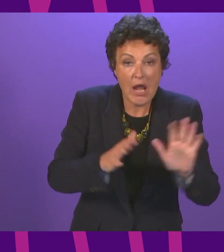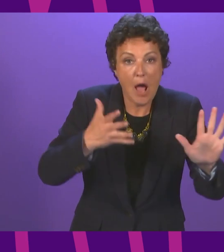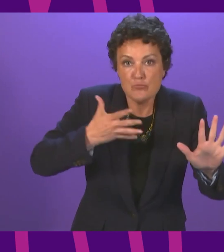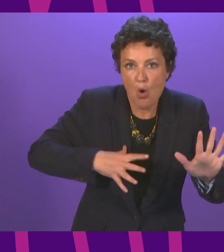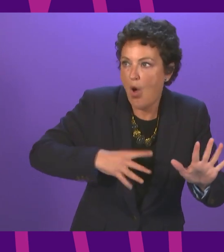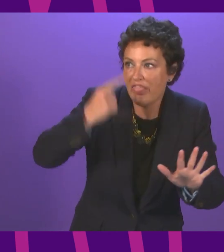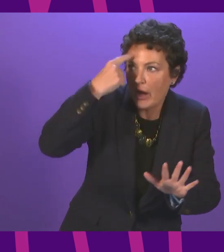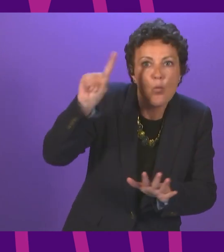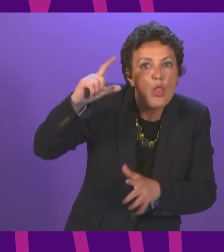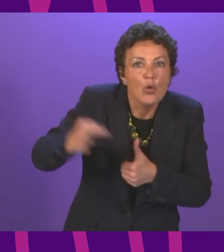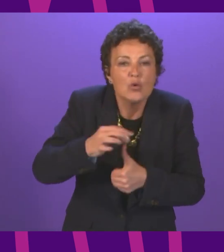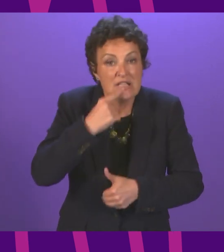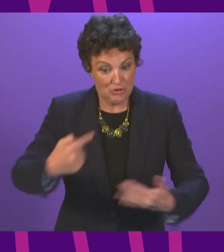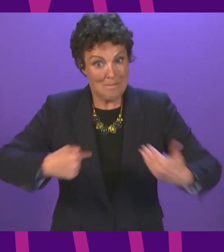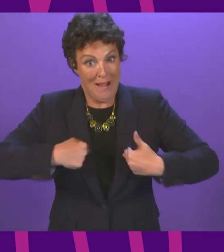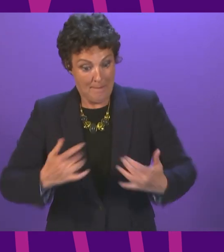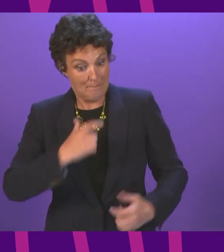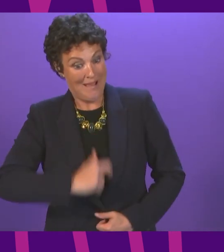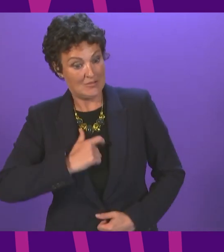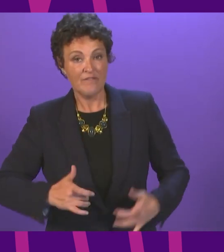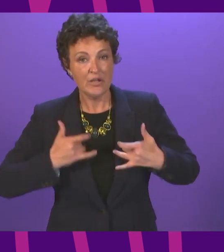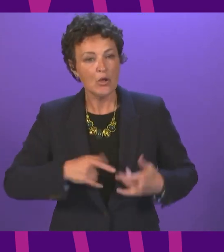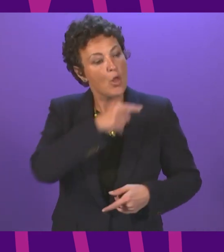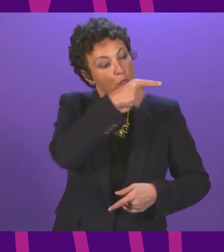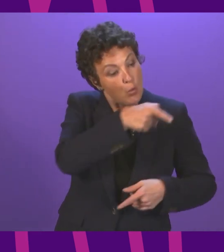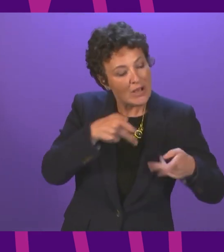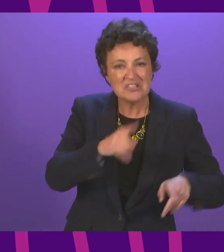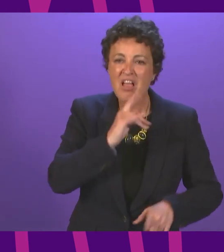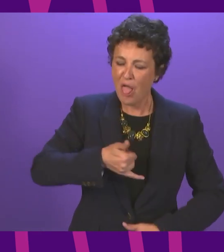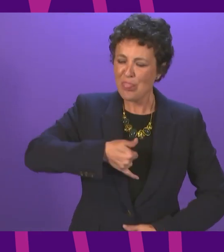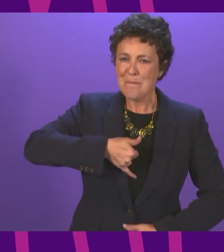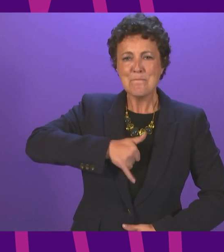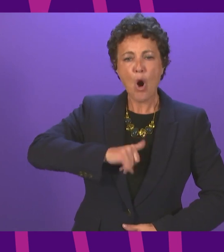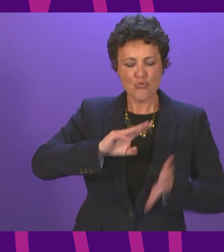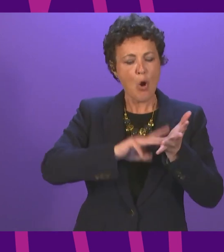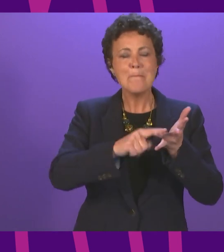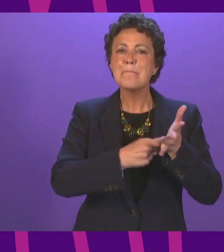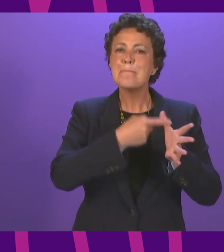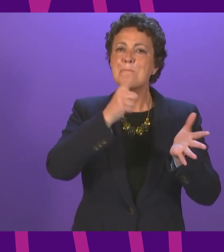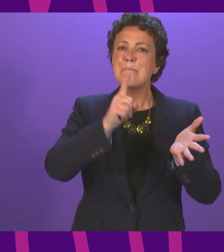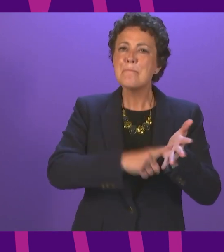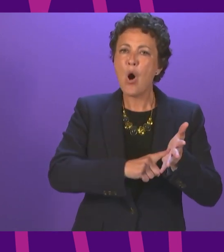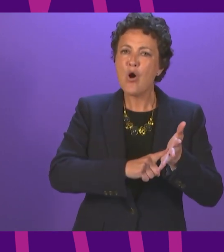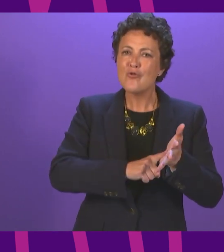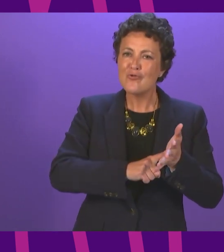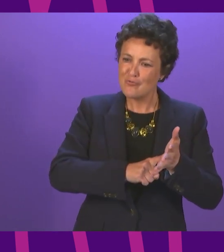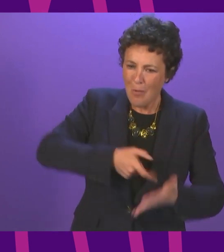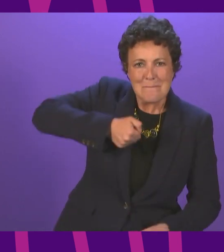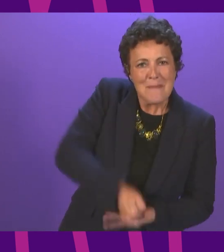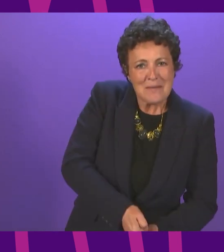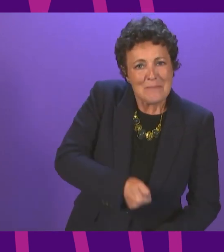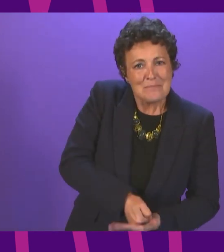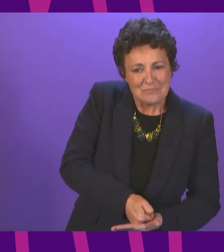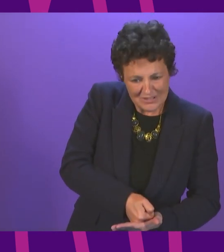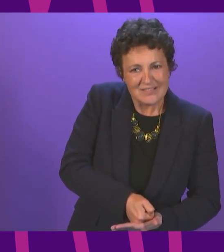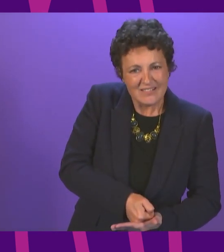courts that would be wrong for me to do that, but in terms of how he phrased it about the moral threshold, I absolutely agree with the sentiments lying behind that